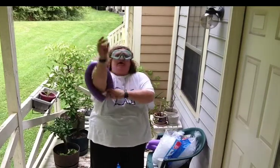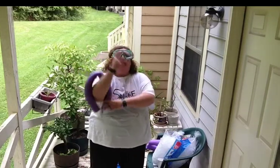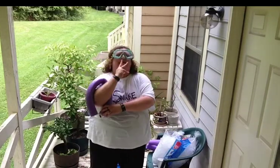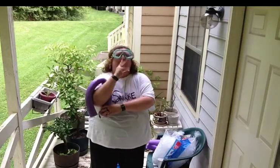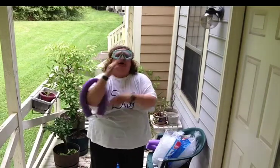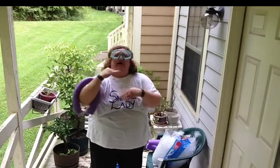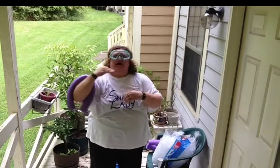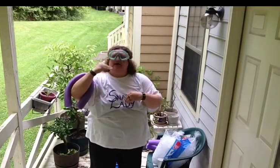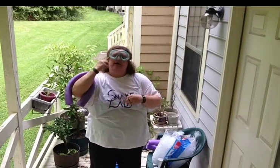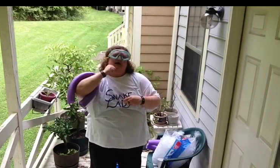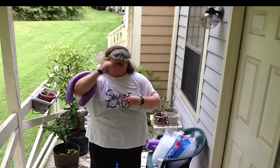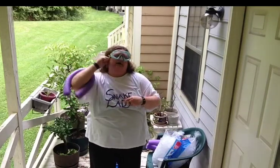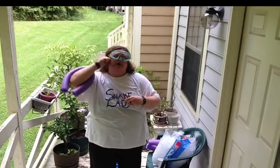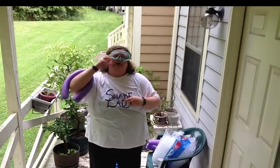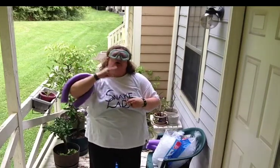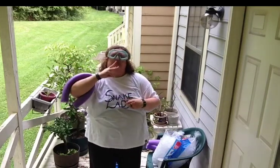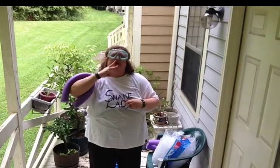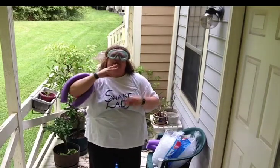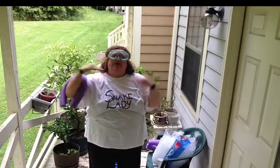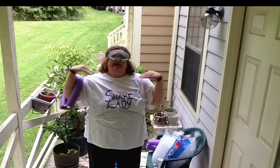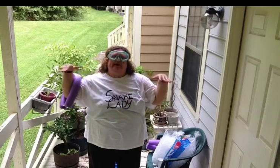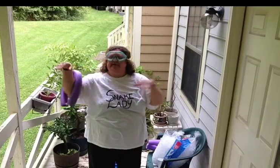I don't water wings.